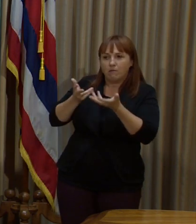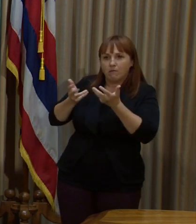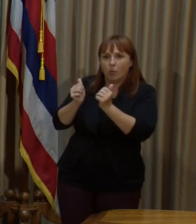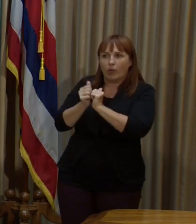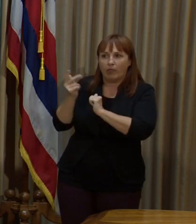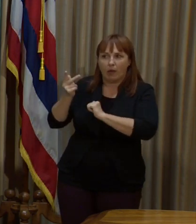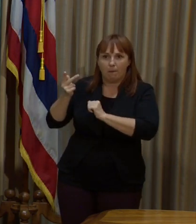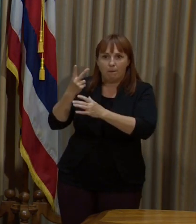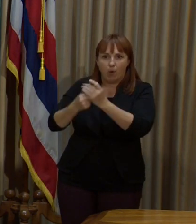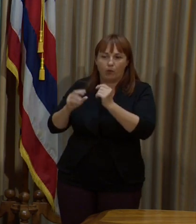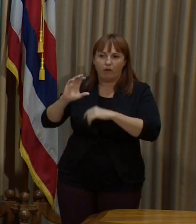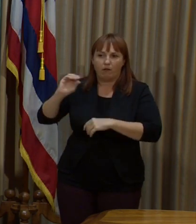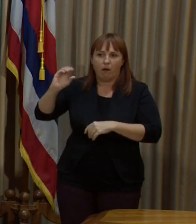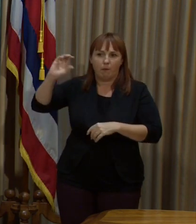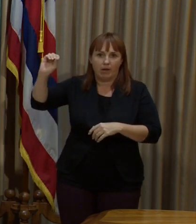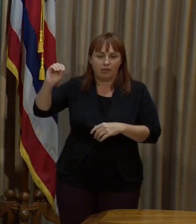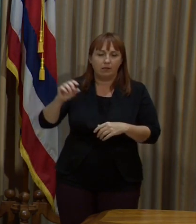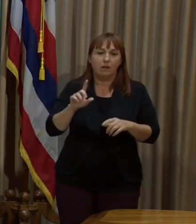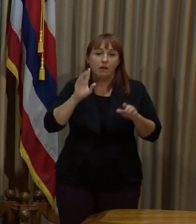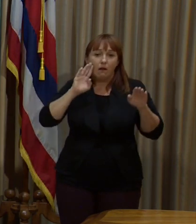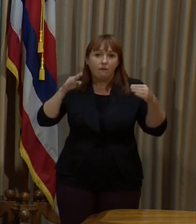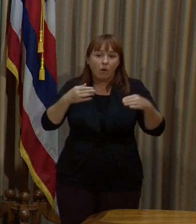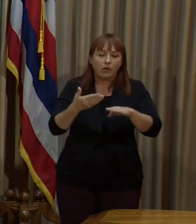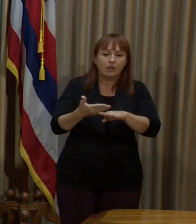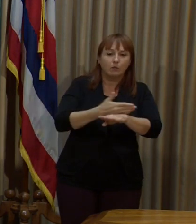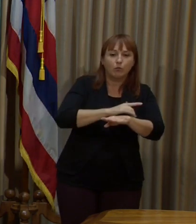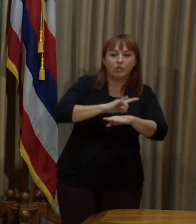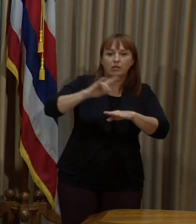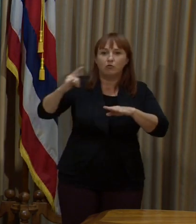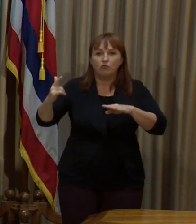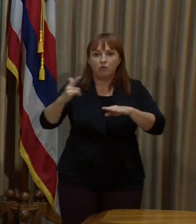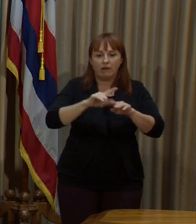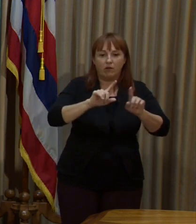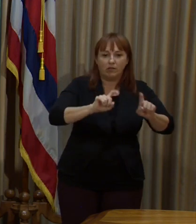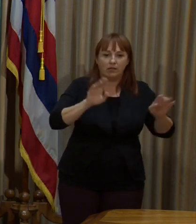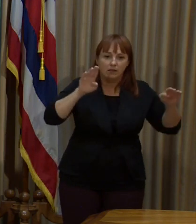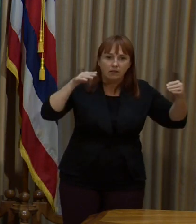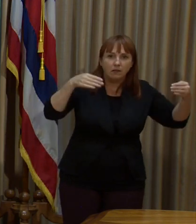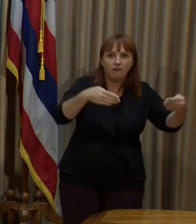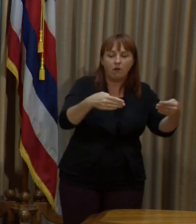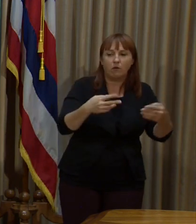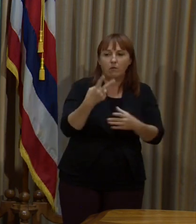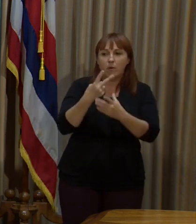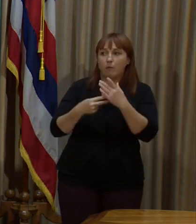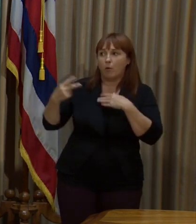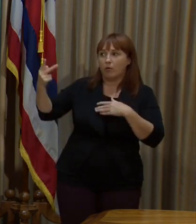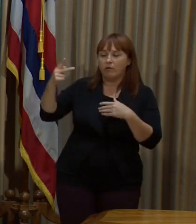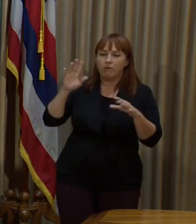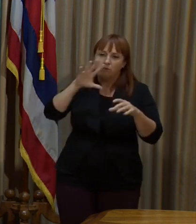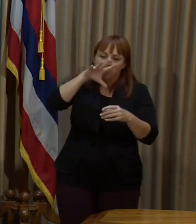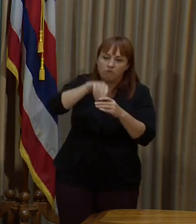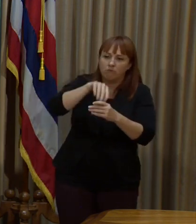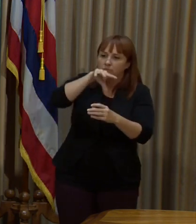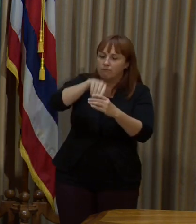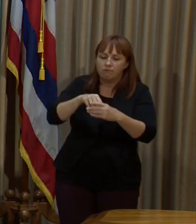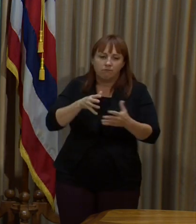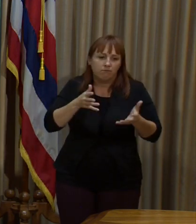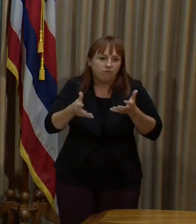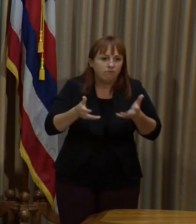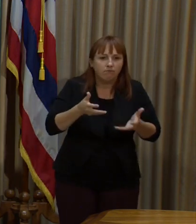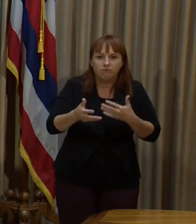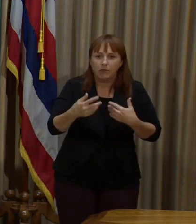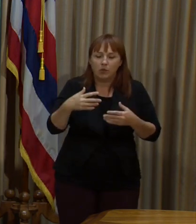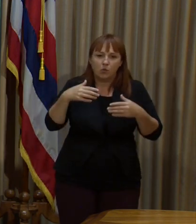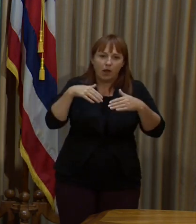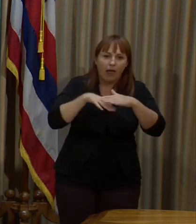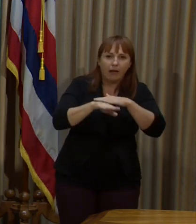focused more on the test, pre-travel testing, but both of them are actively engaged to get access to